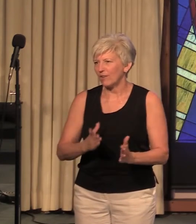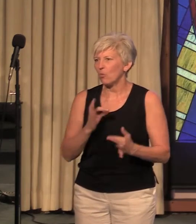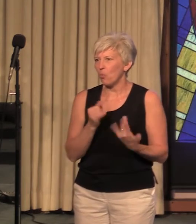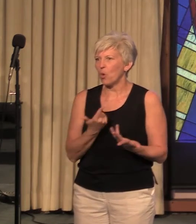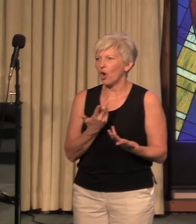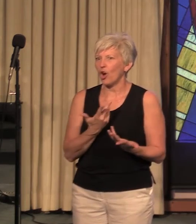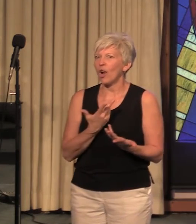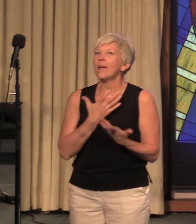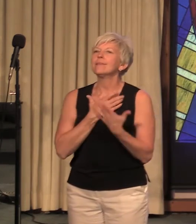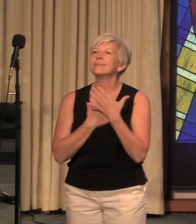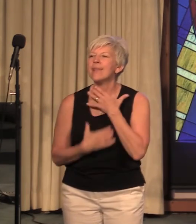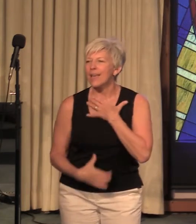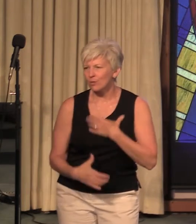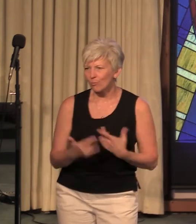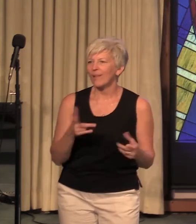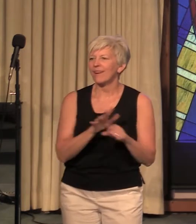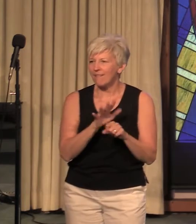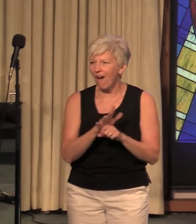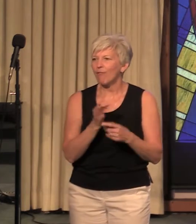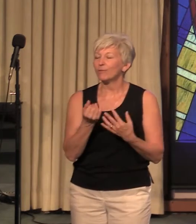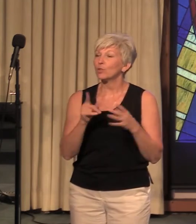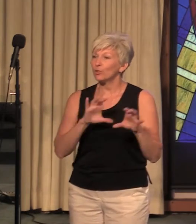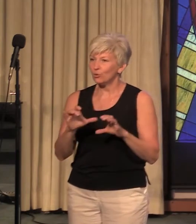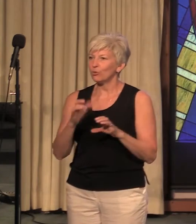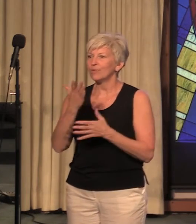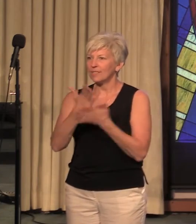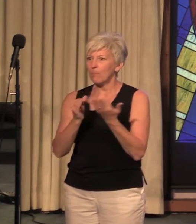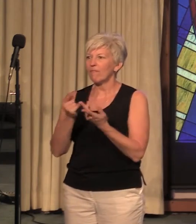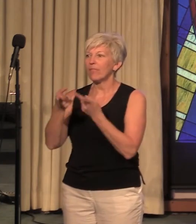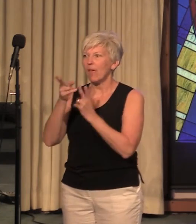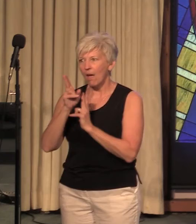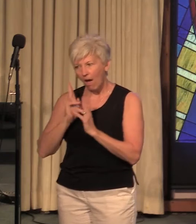very humbling things that are required